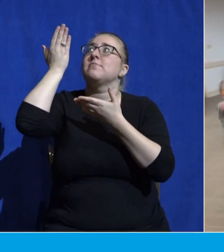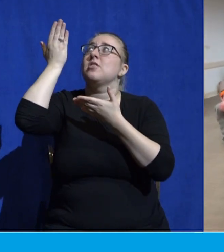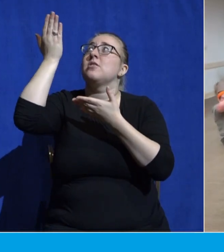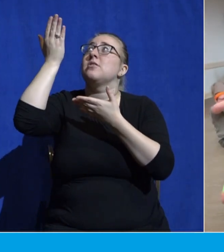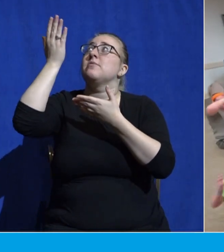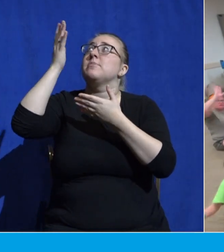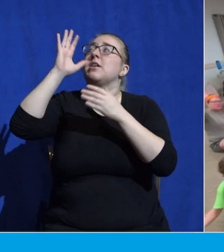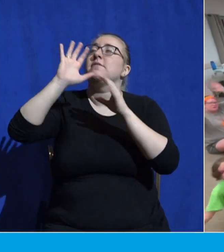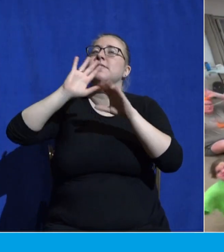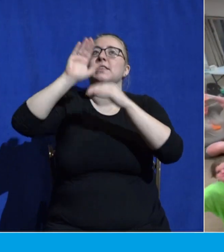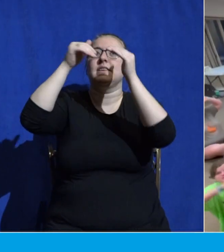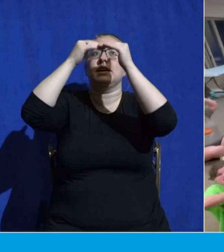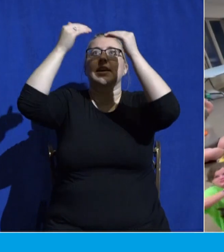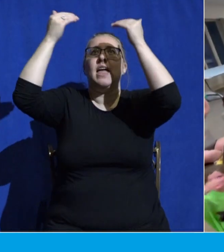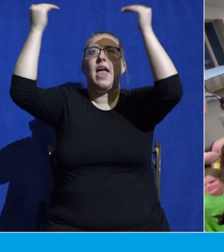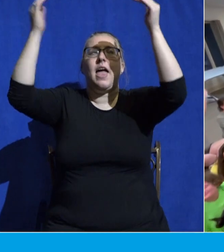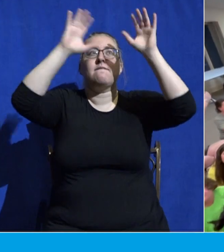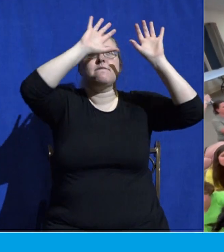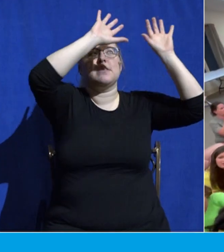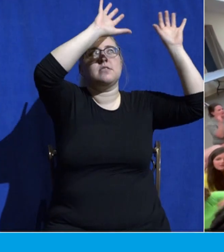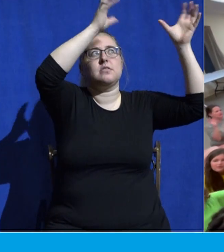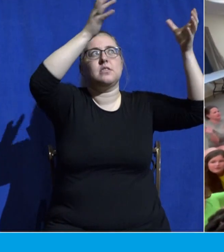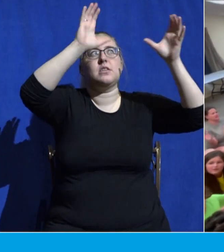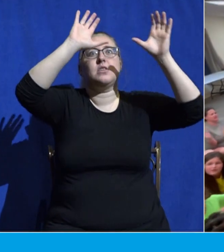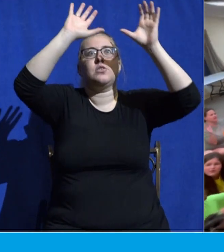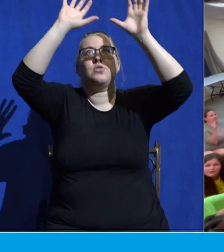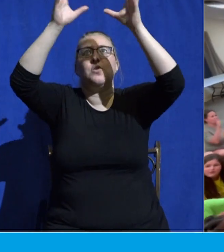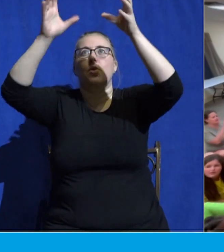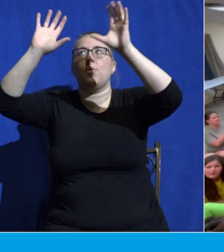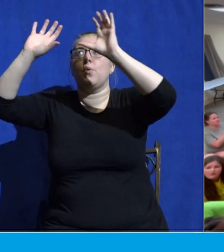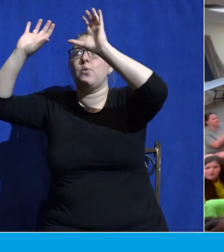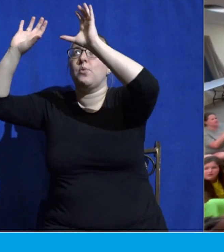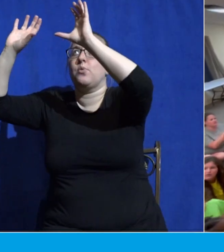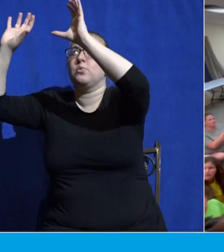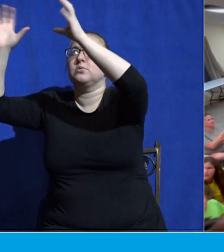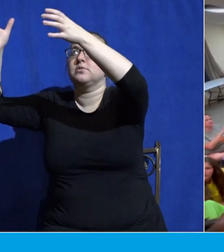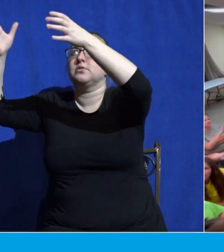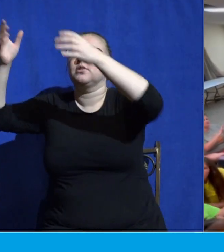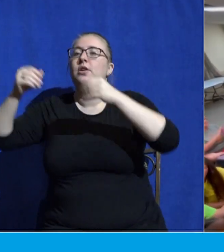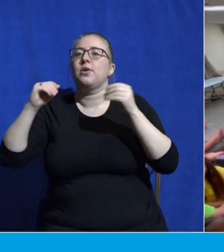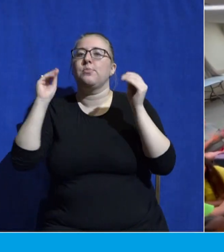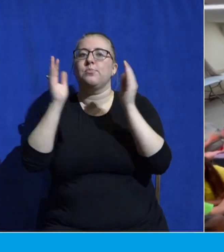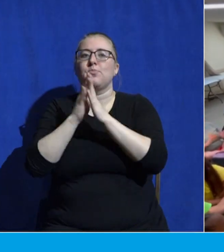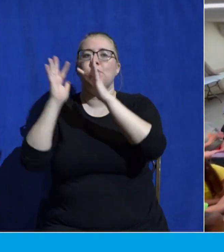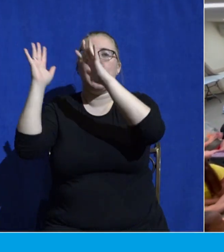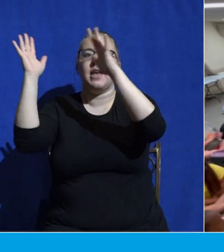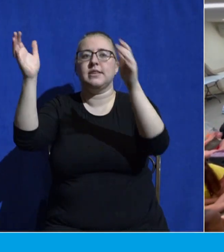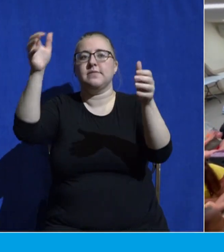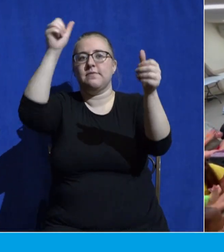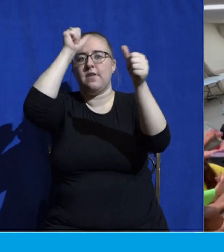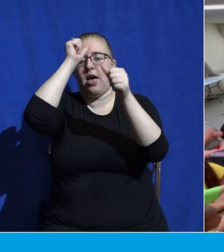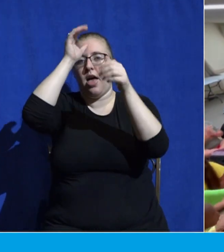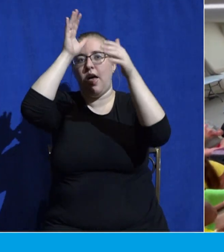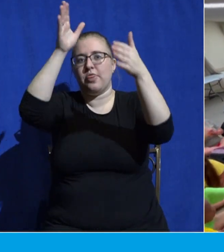Mother, the heavenly host. Praise Father,